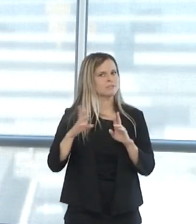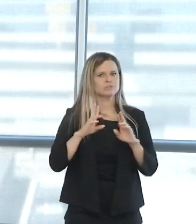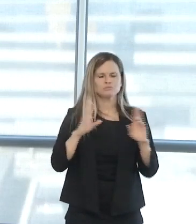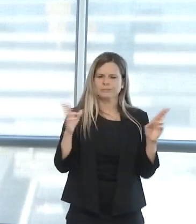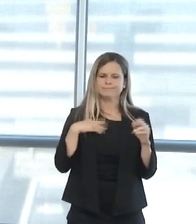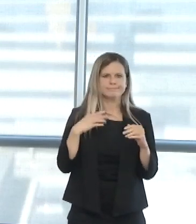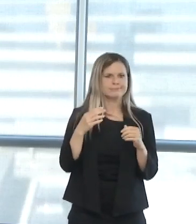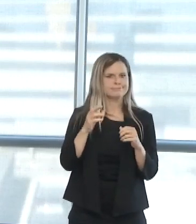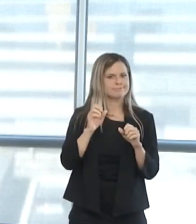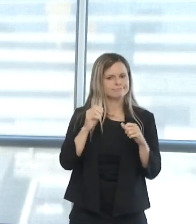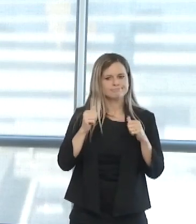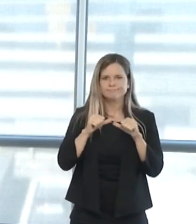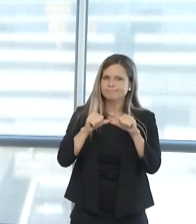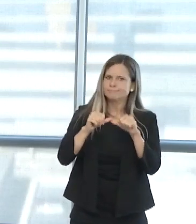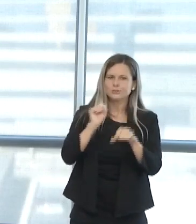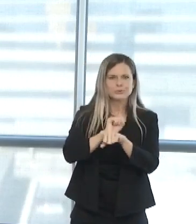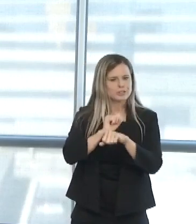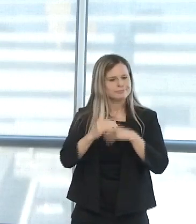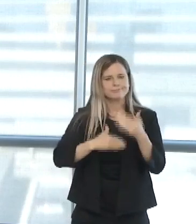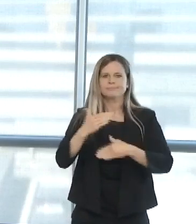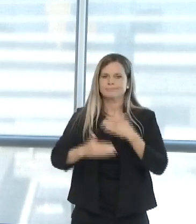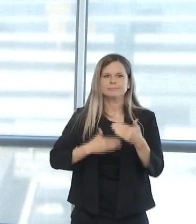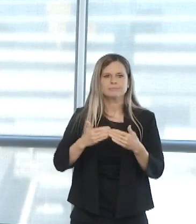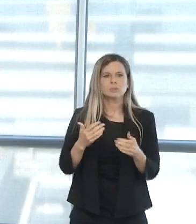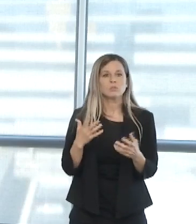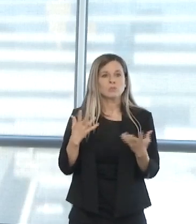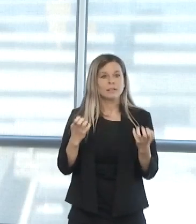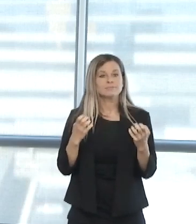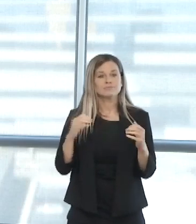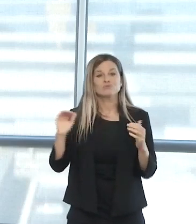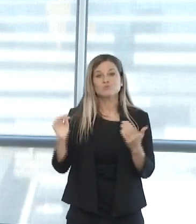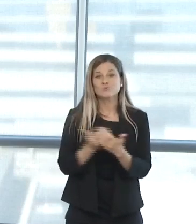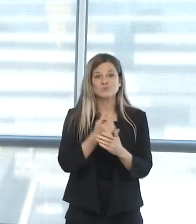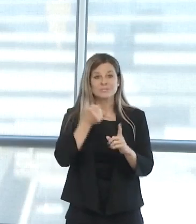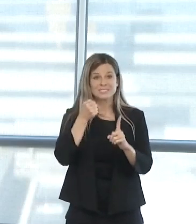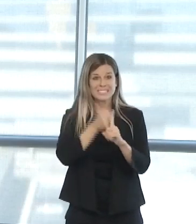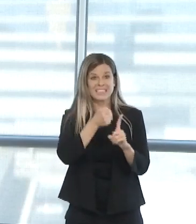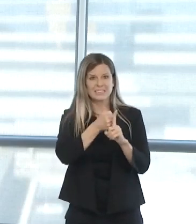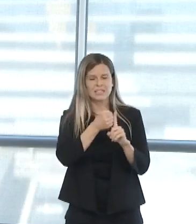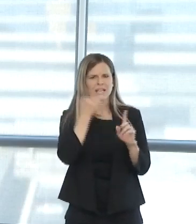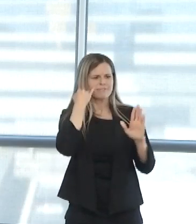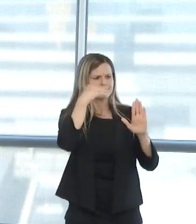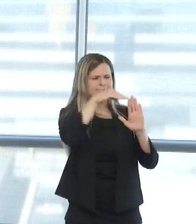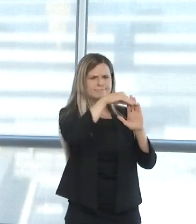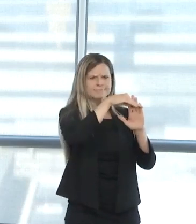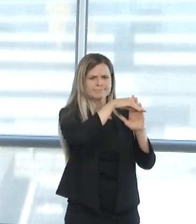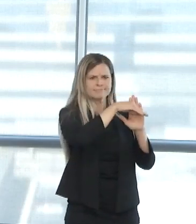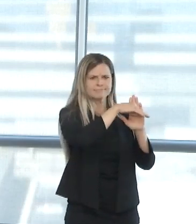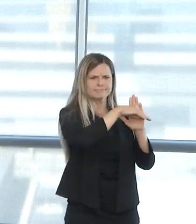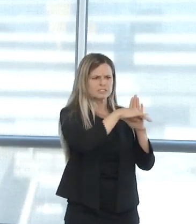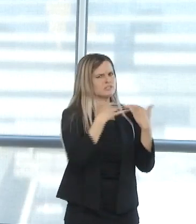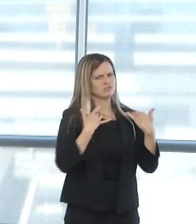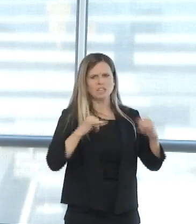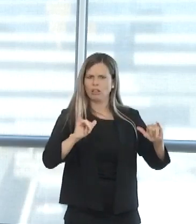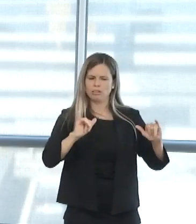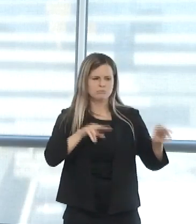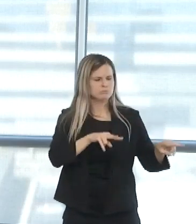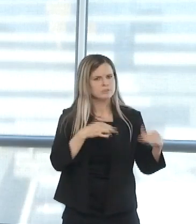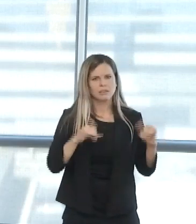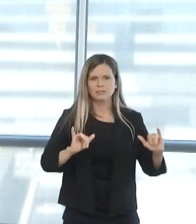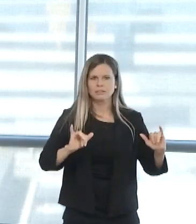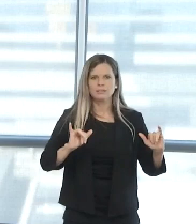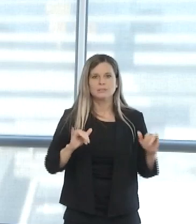infections go down, to make sure they go as low as possible after that, and to be vigilant to watch in the months ahead